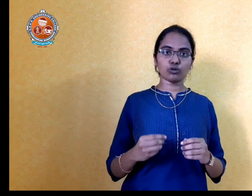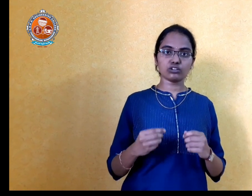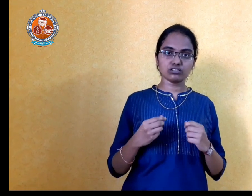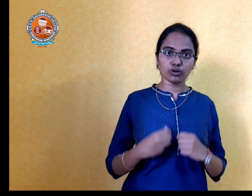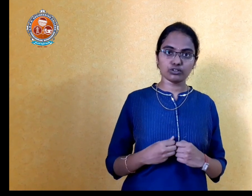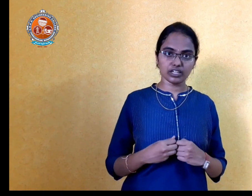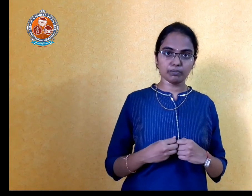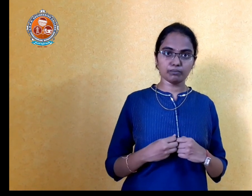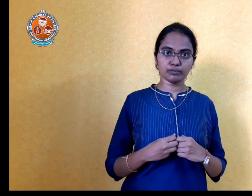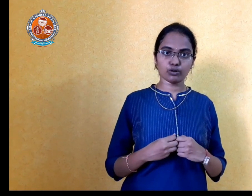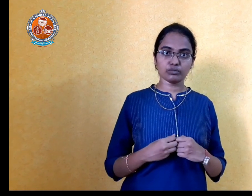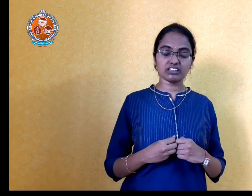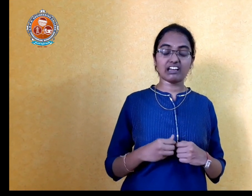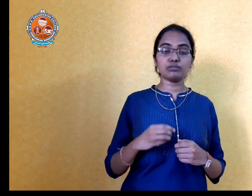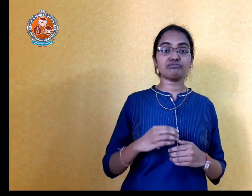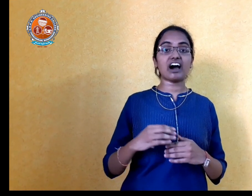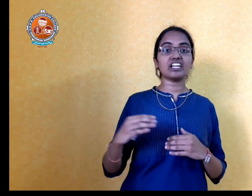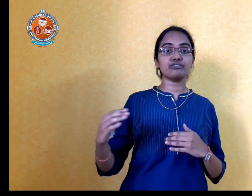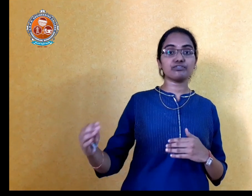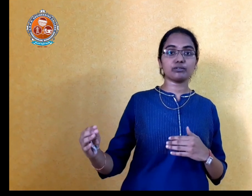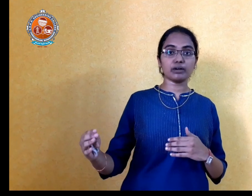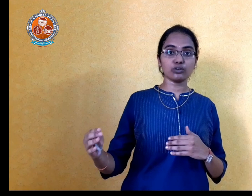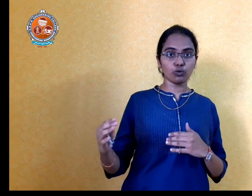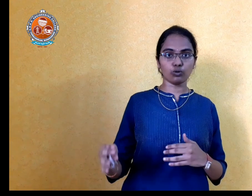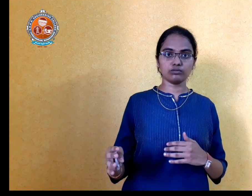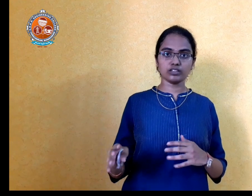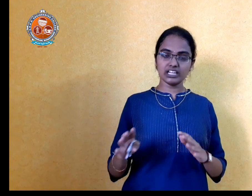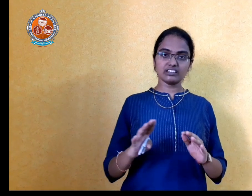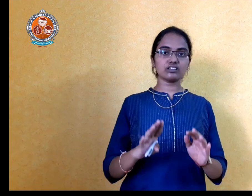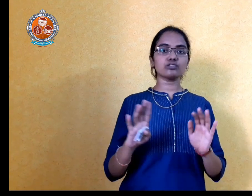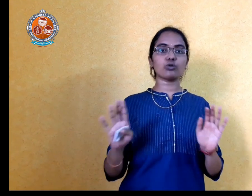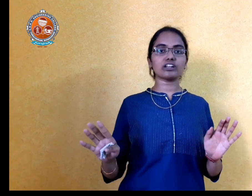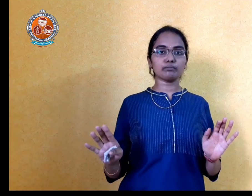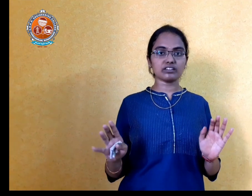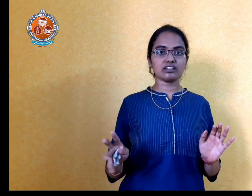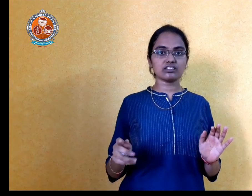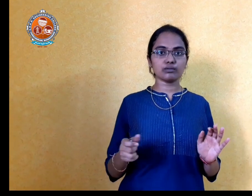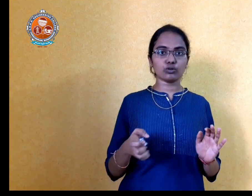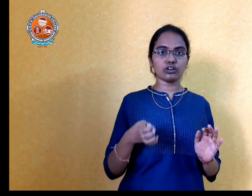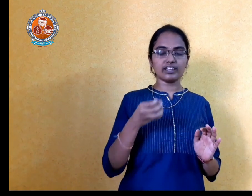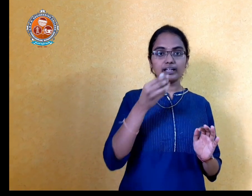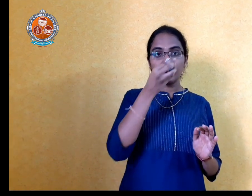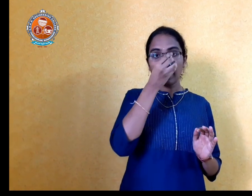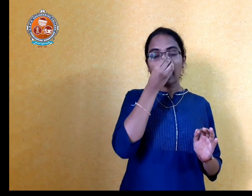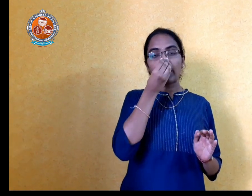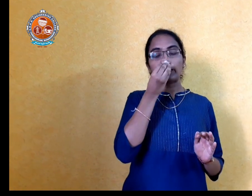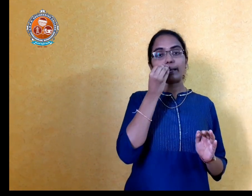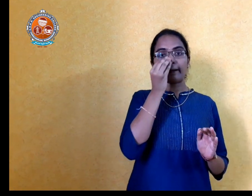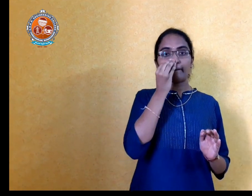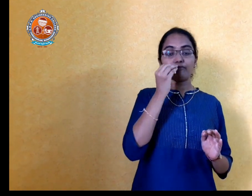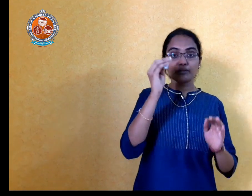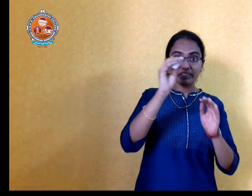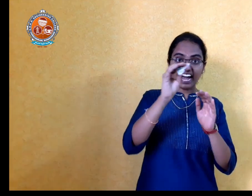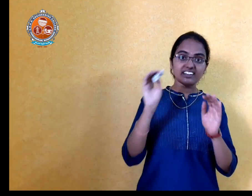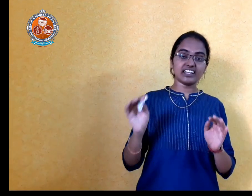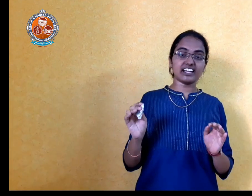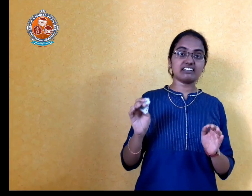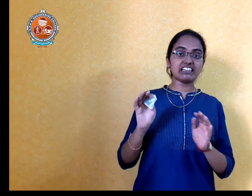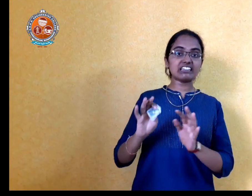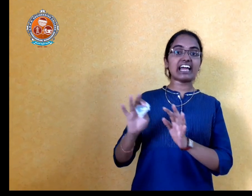not going to keep up my promise, I will be far away from my board. This is what I messaged him on that day and from that day till the